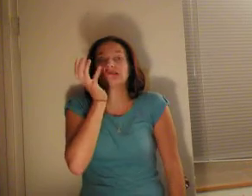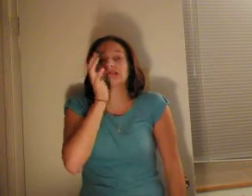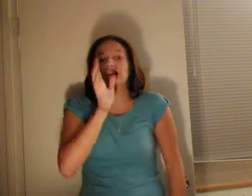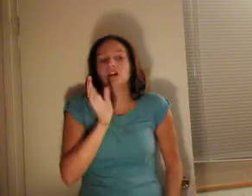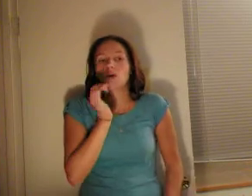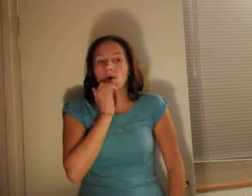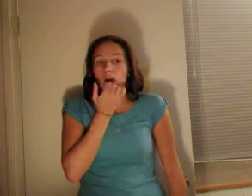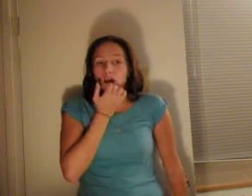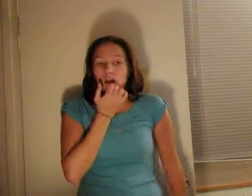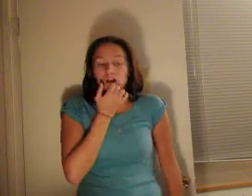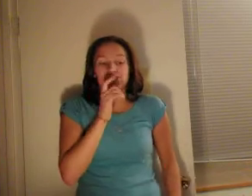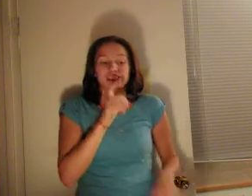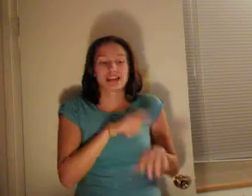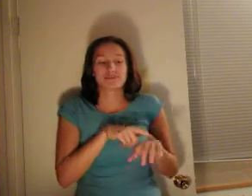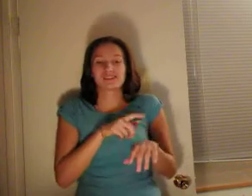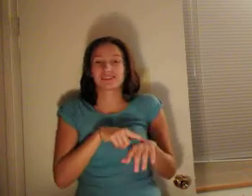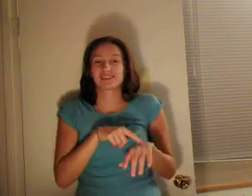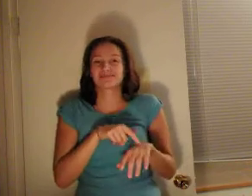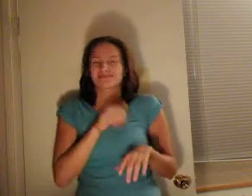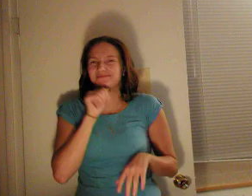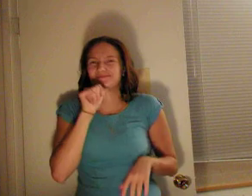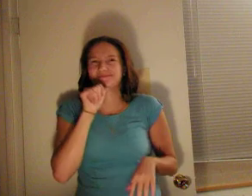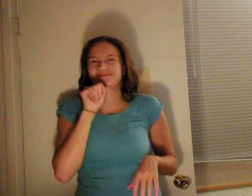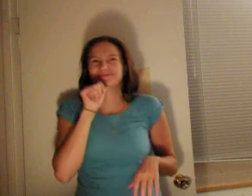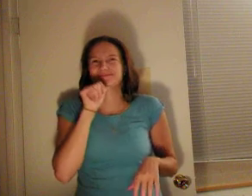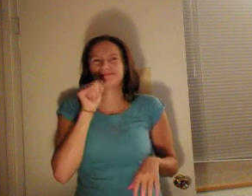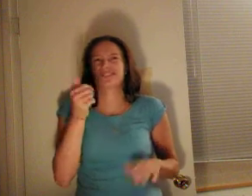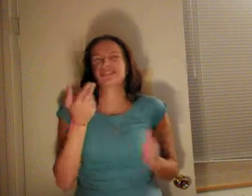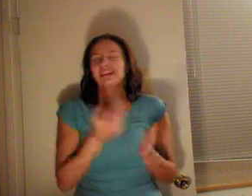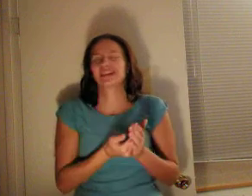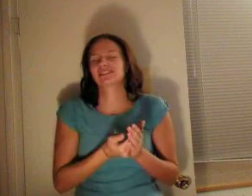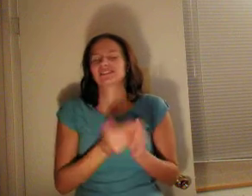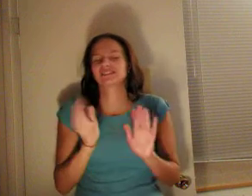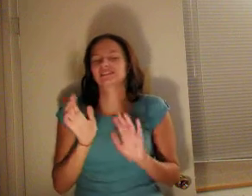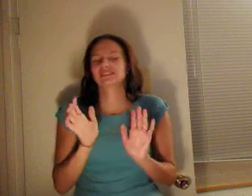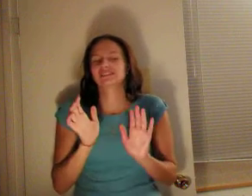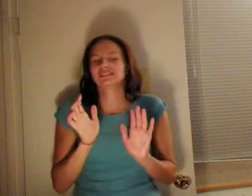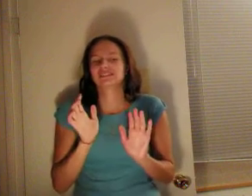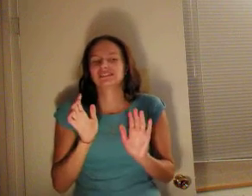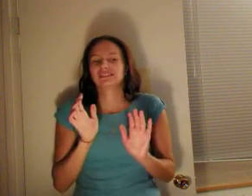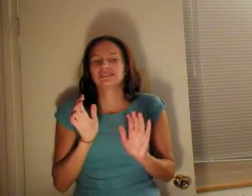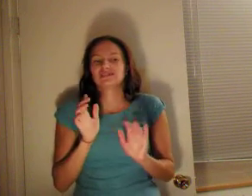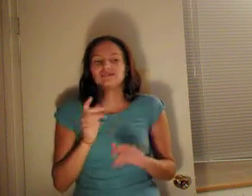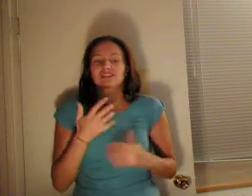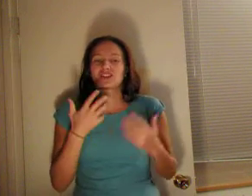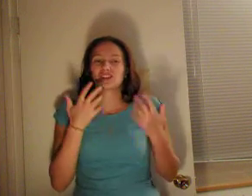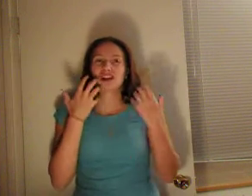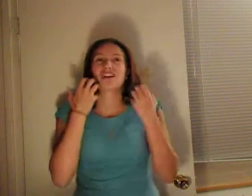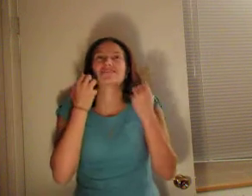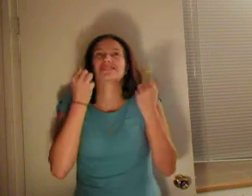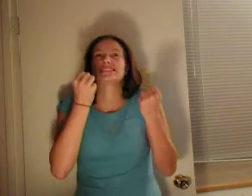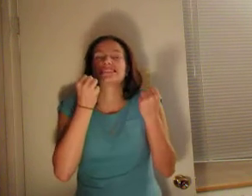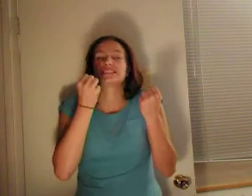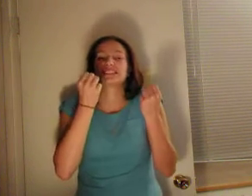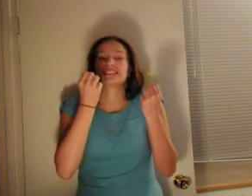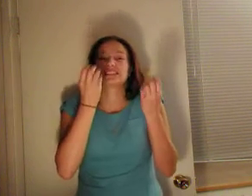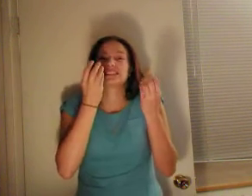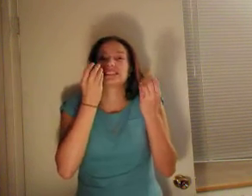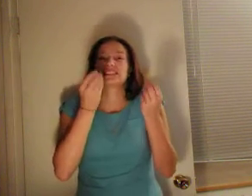The timing is quiet Unusual You see her confidence is tragic